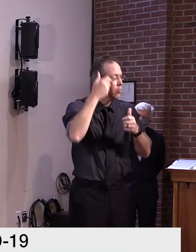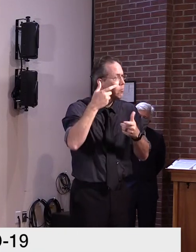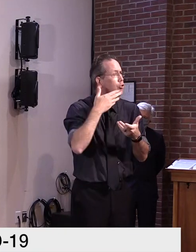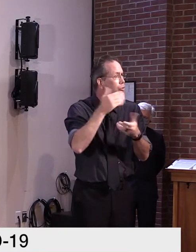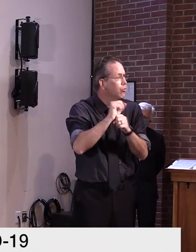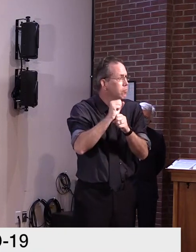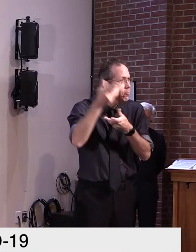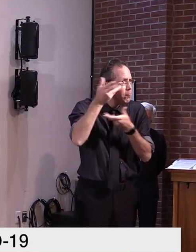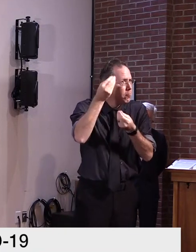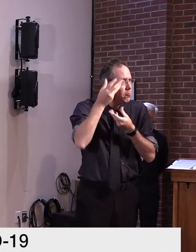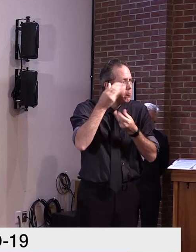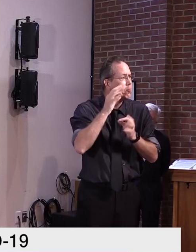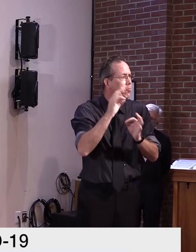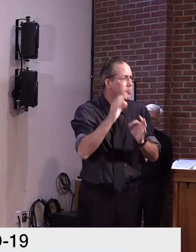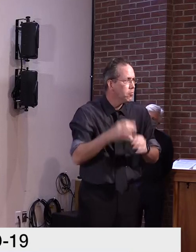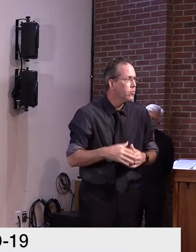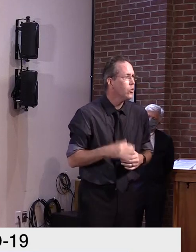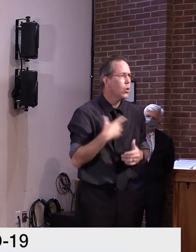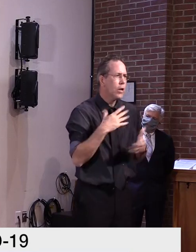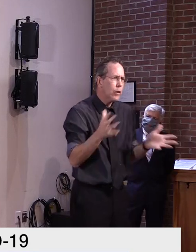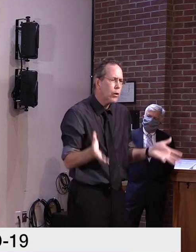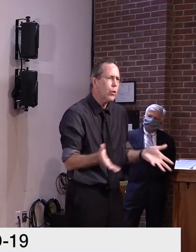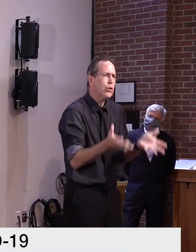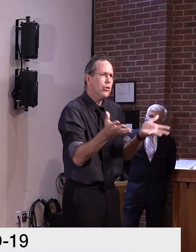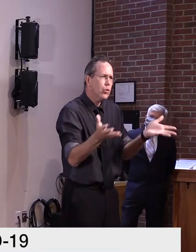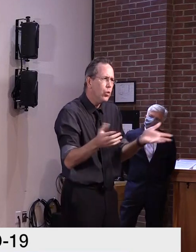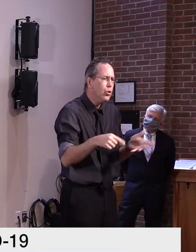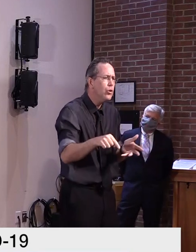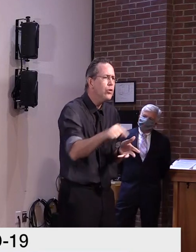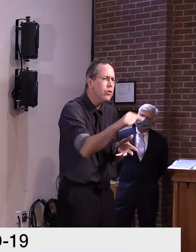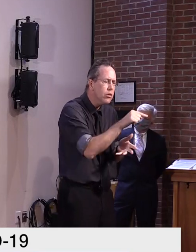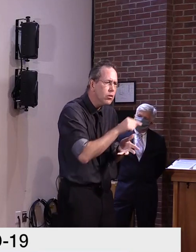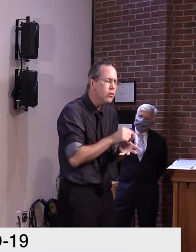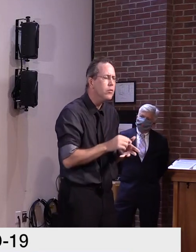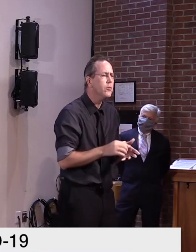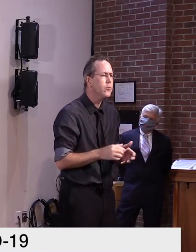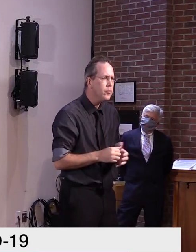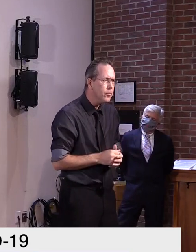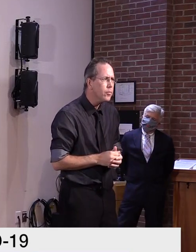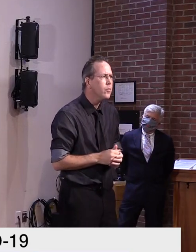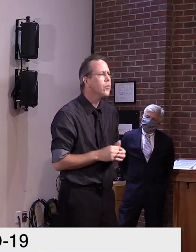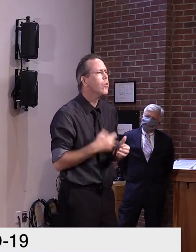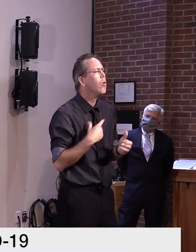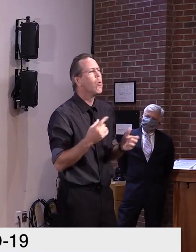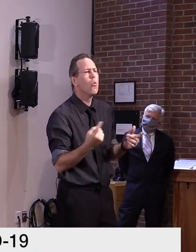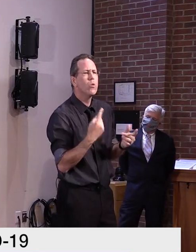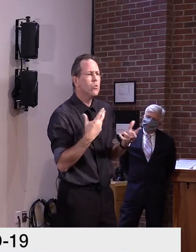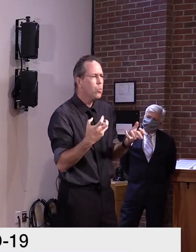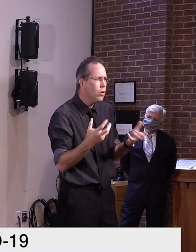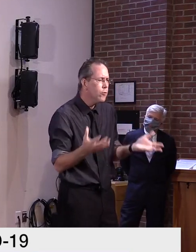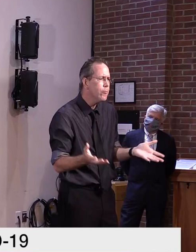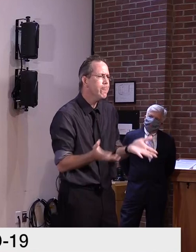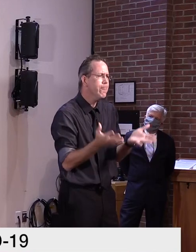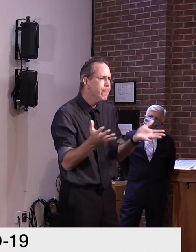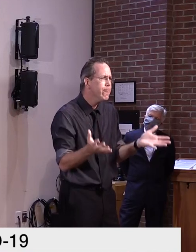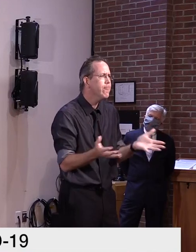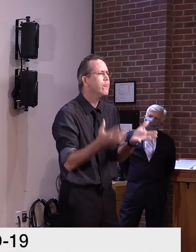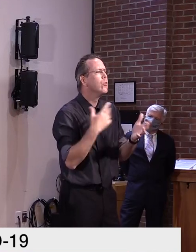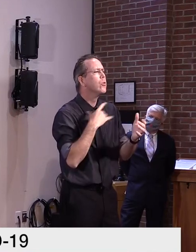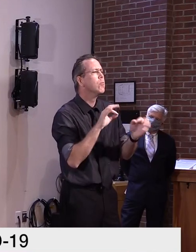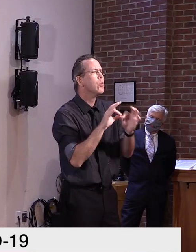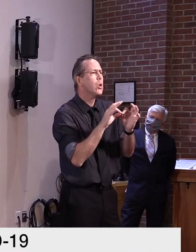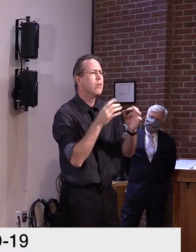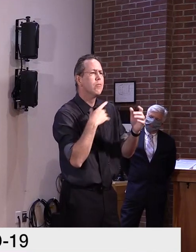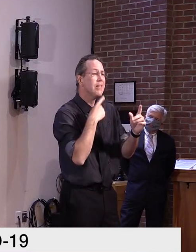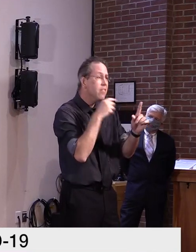you know, we encourage, not only encourage, we, we will always do the contact tracing for every